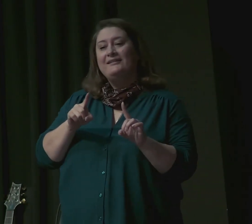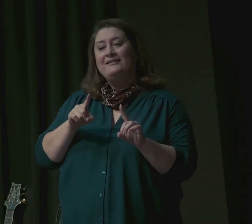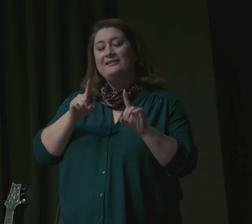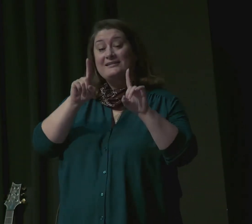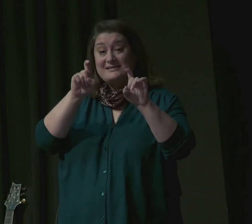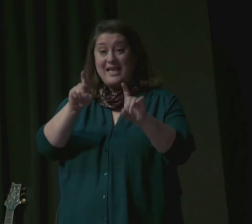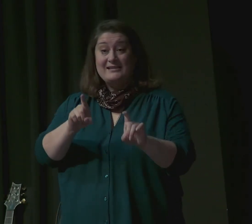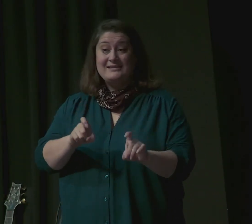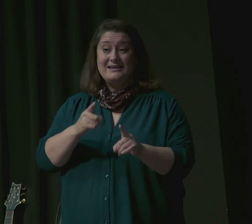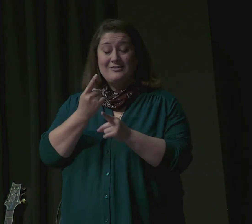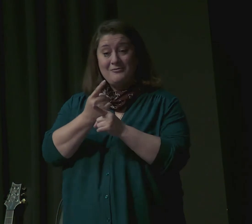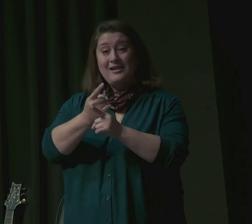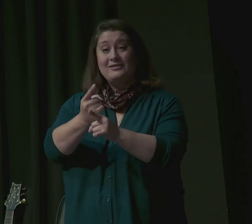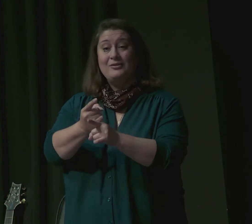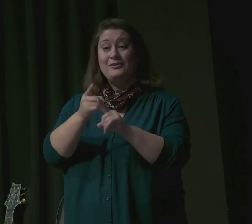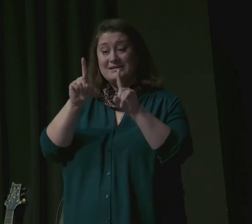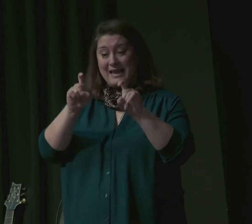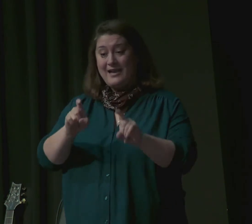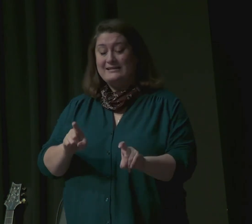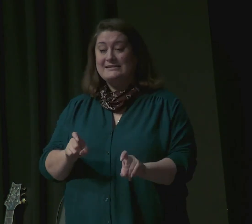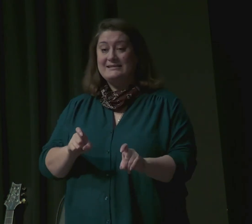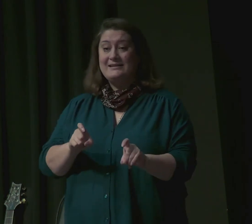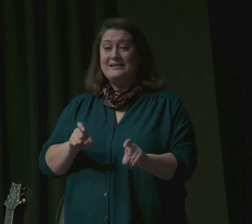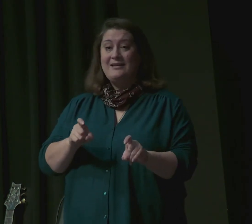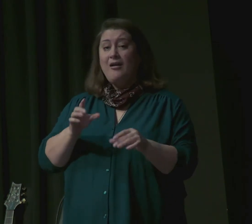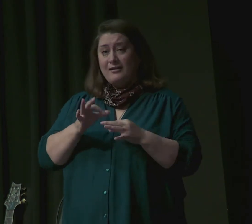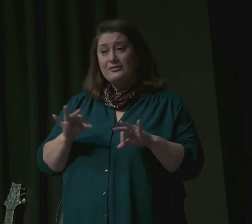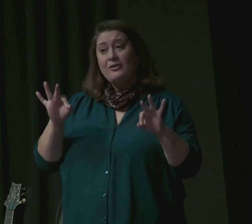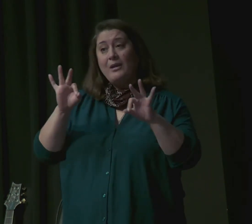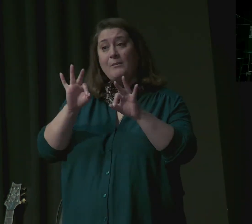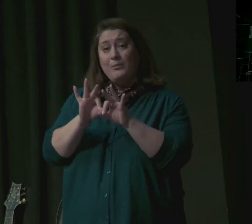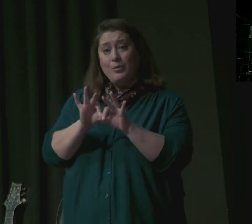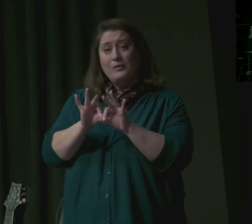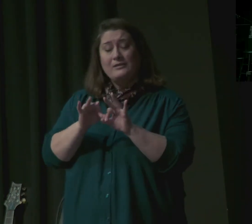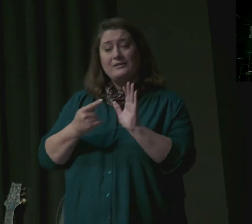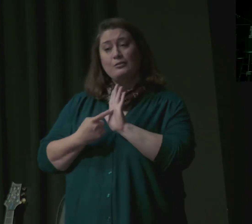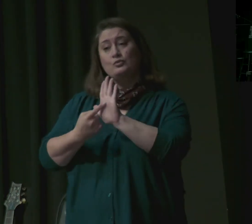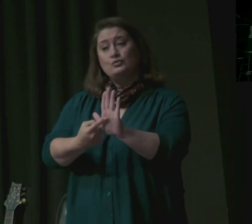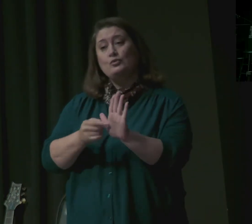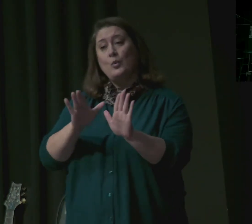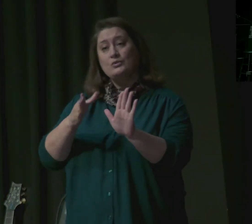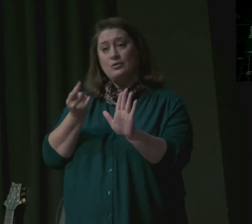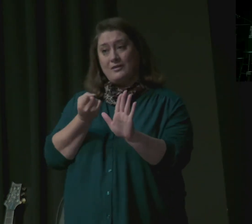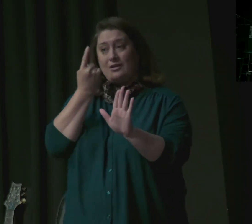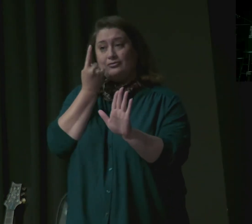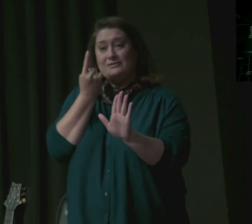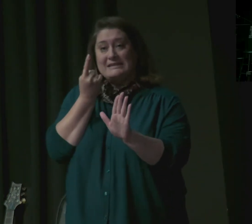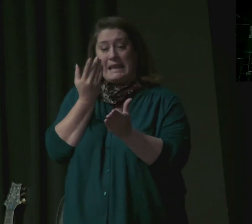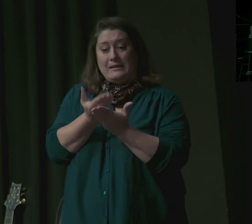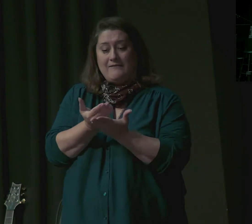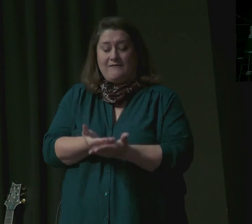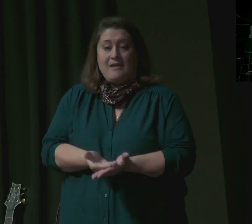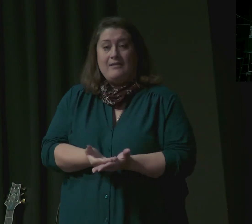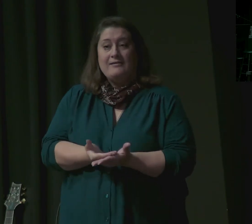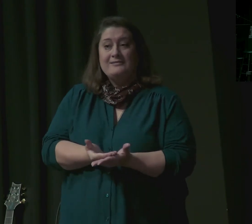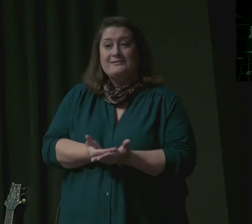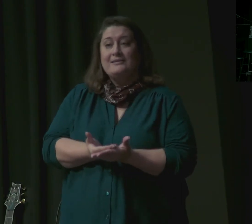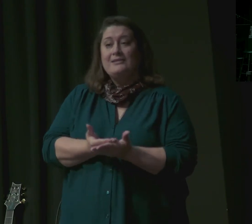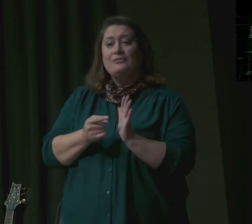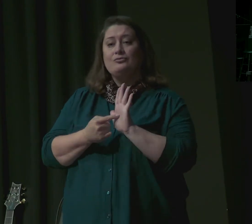A good test exposes a familiarity with the facts and a facility in applying them. It is